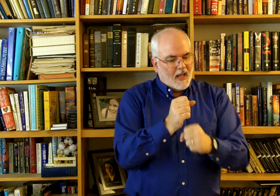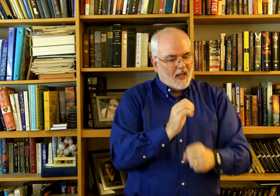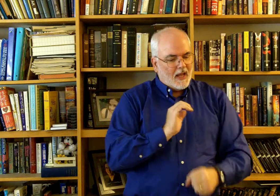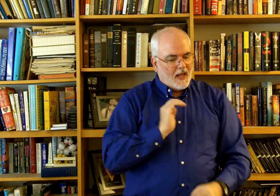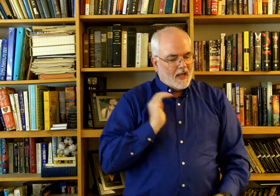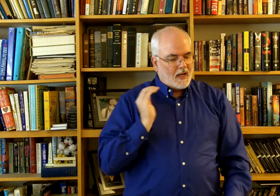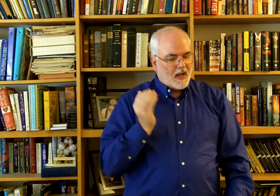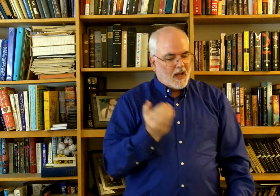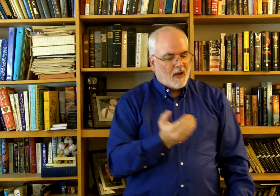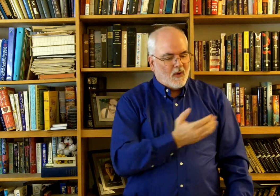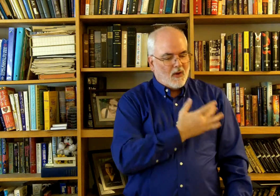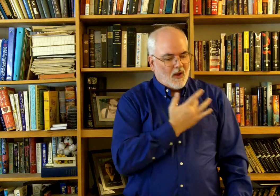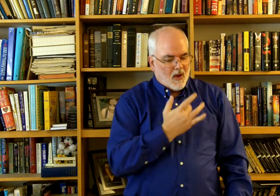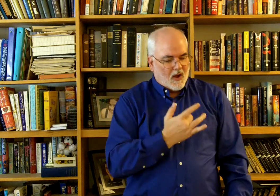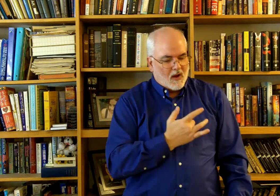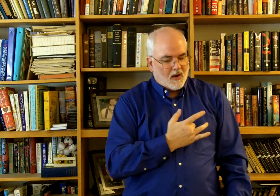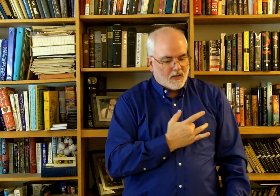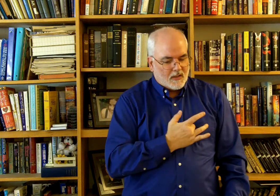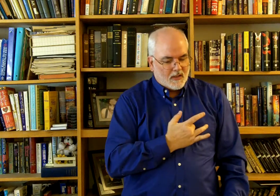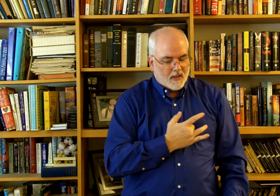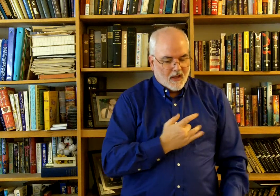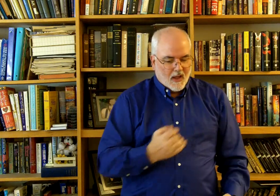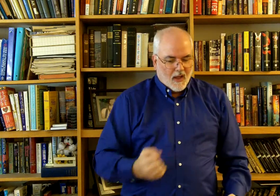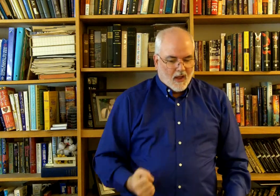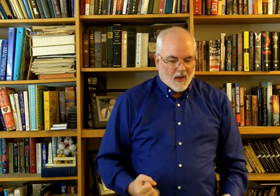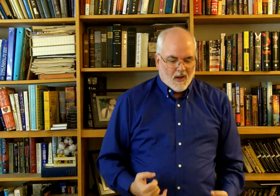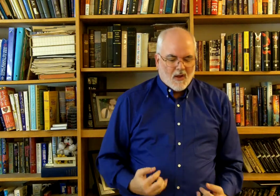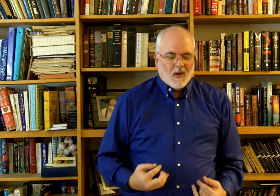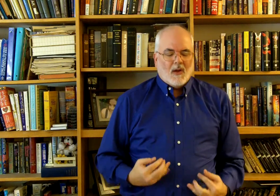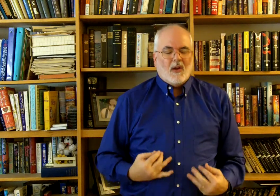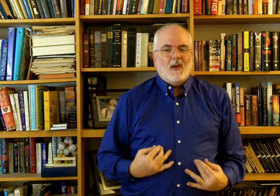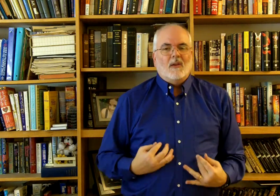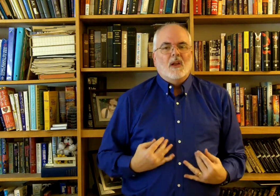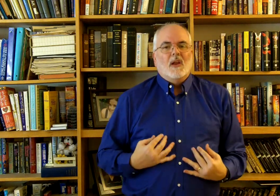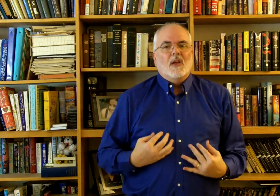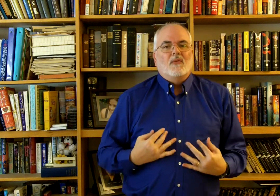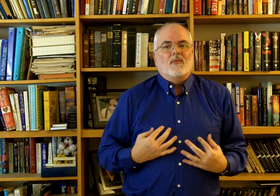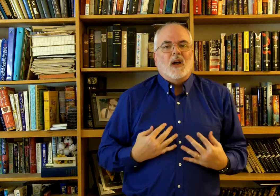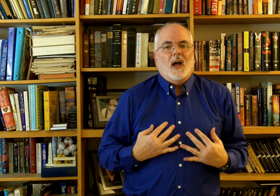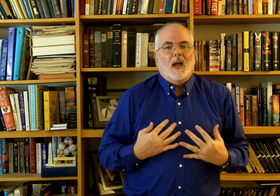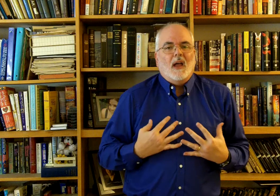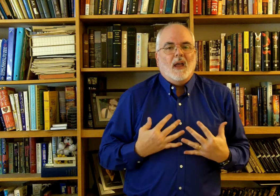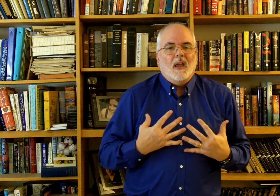Our hearts On Fire